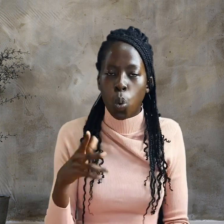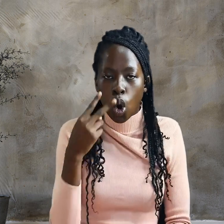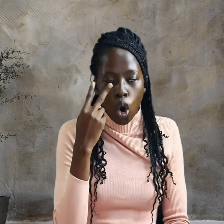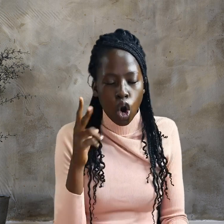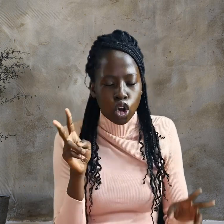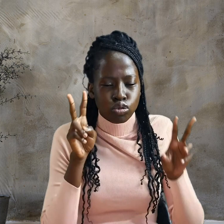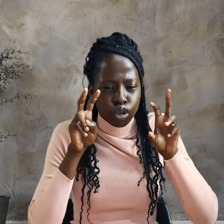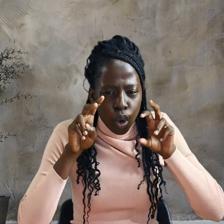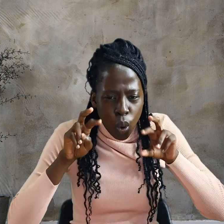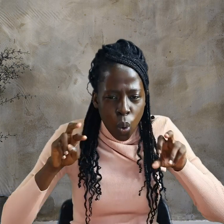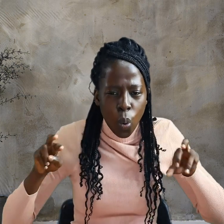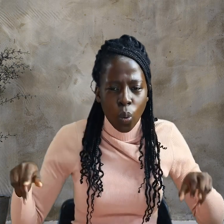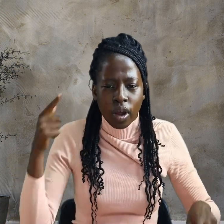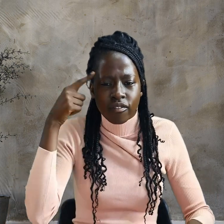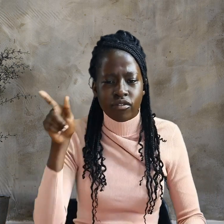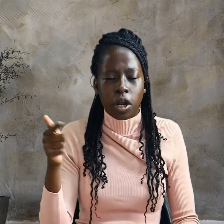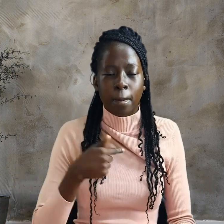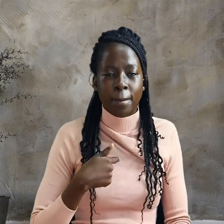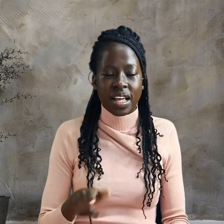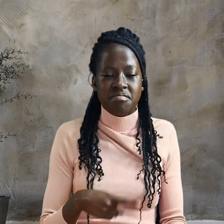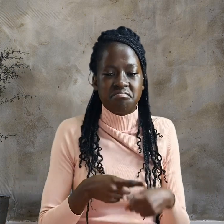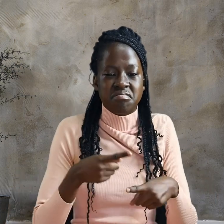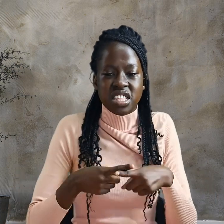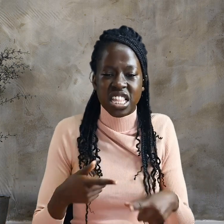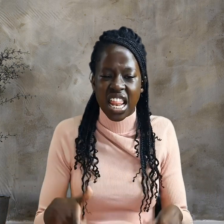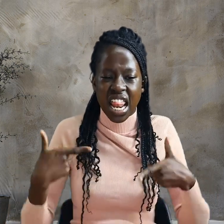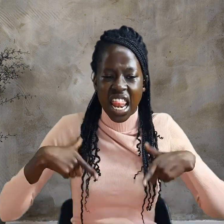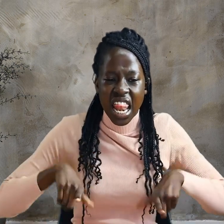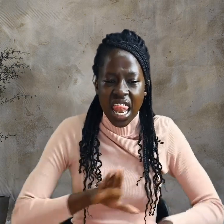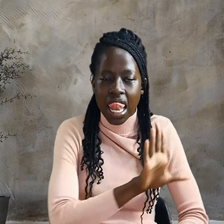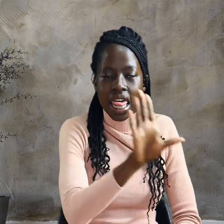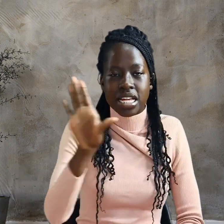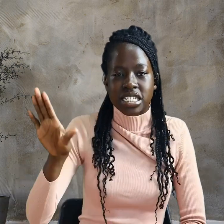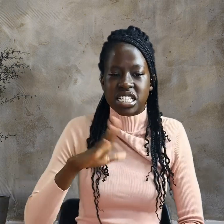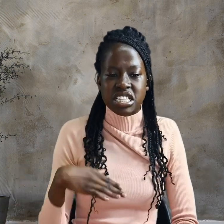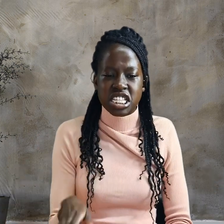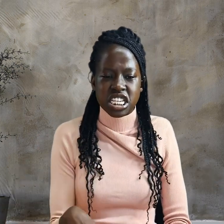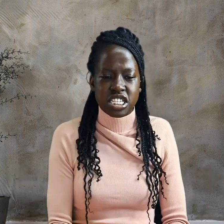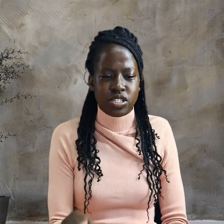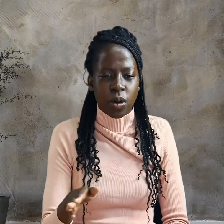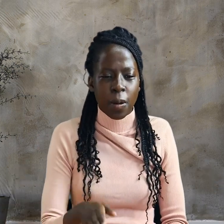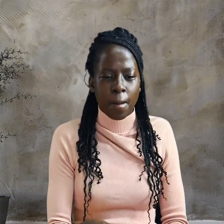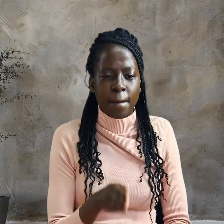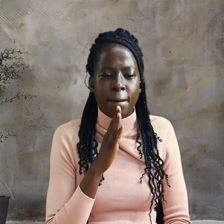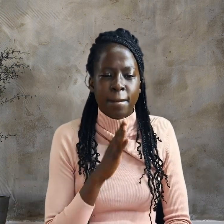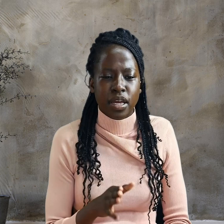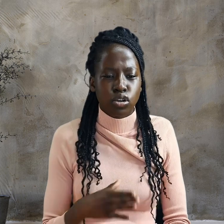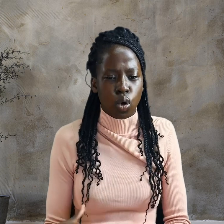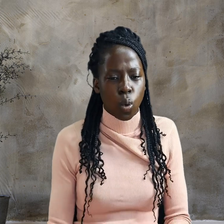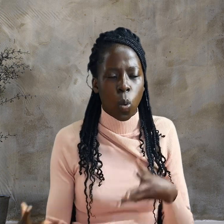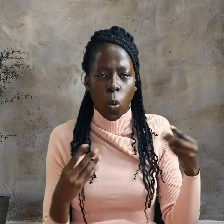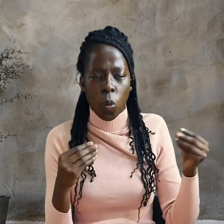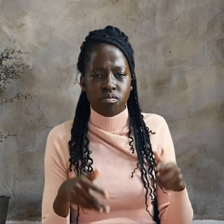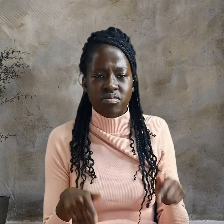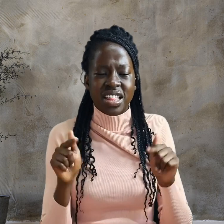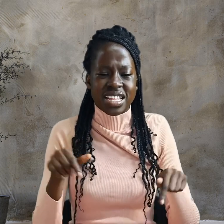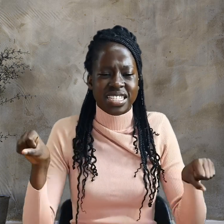then let these men go. This happened so that the words he had spoken would be